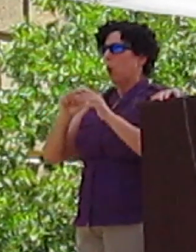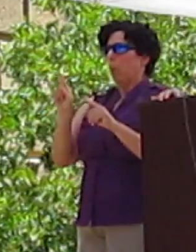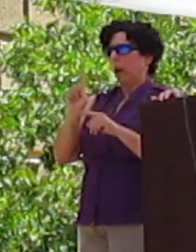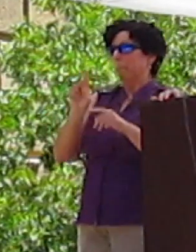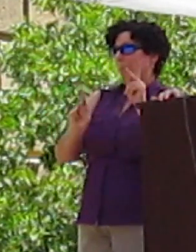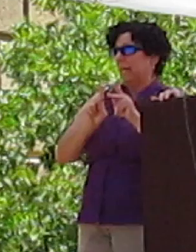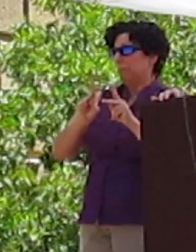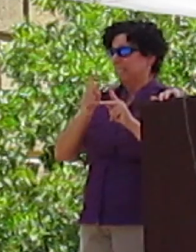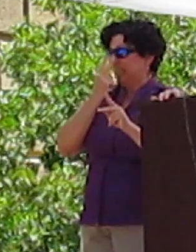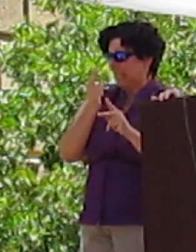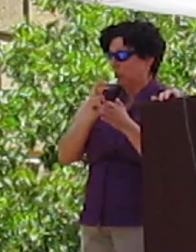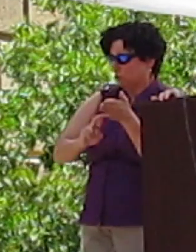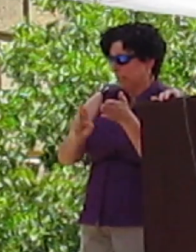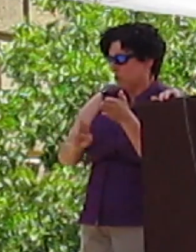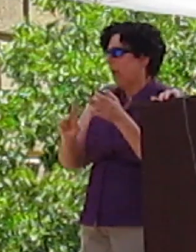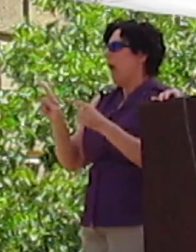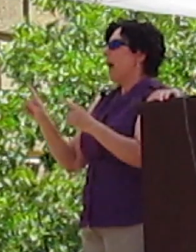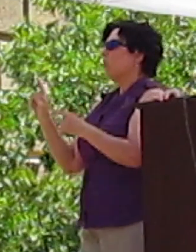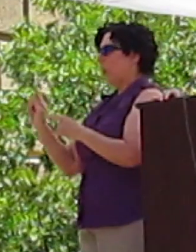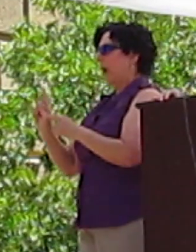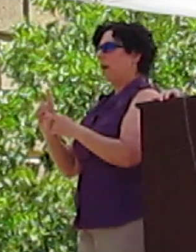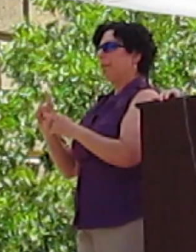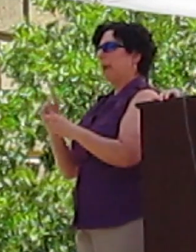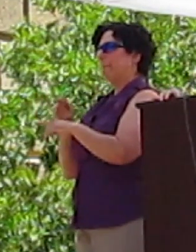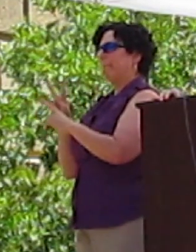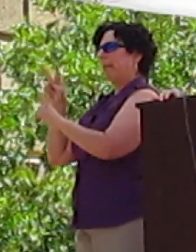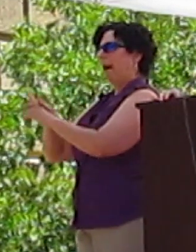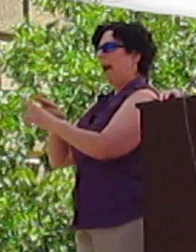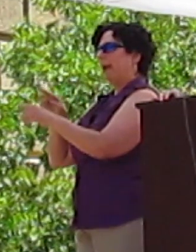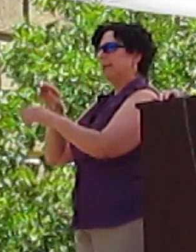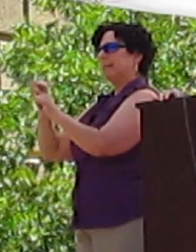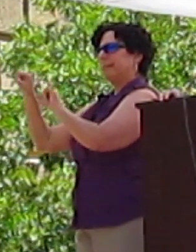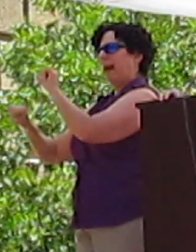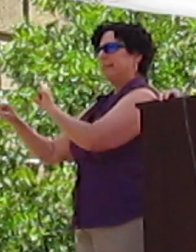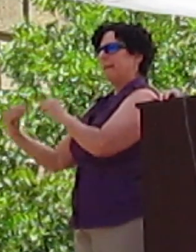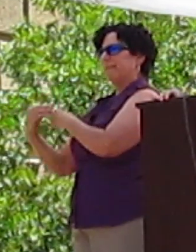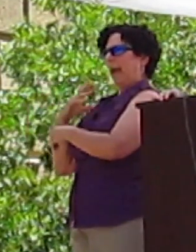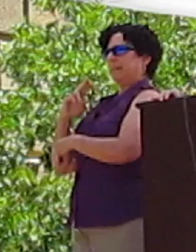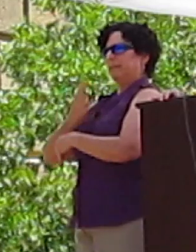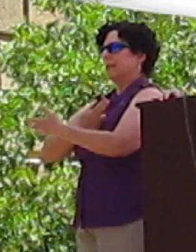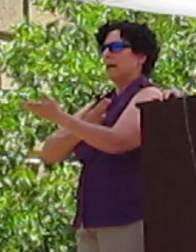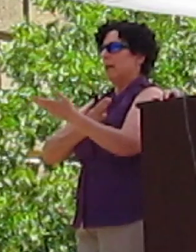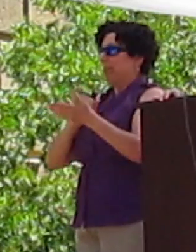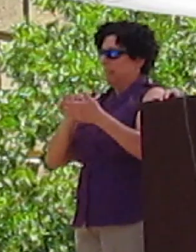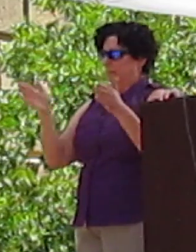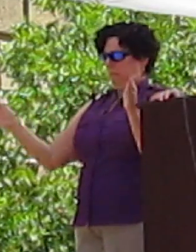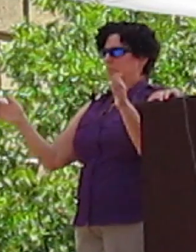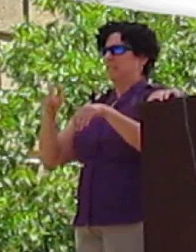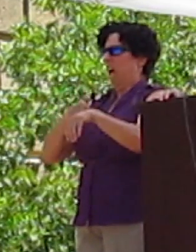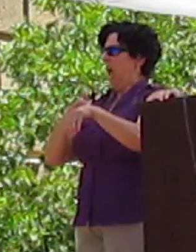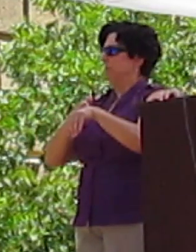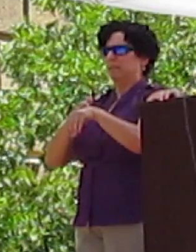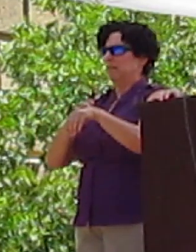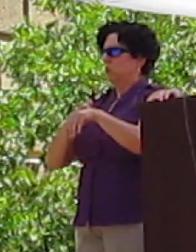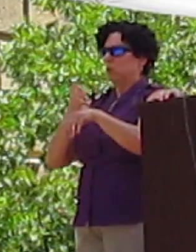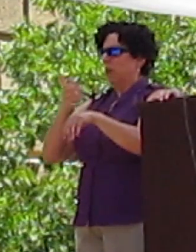research and when the applied science affects us. And that is a long time. It's no wonder it wasn't obvious. But when they looked